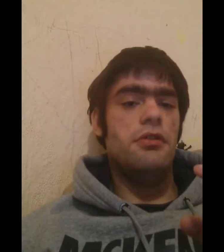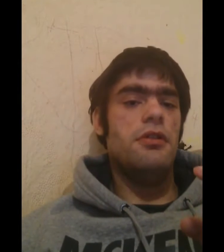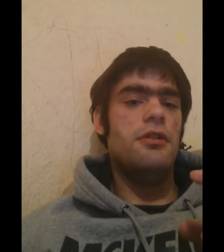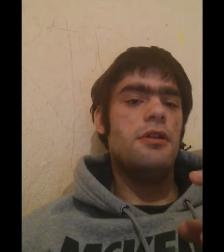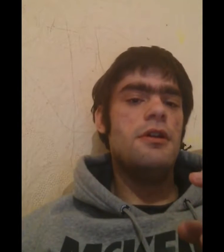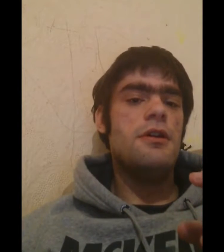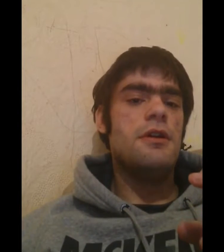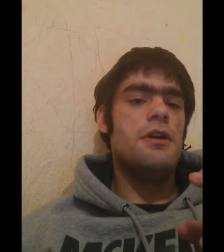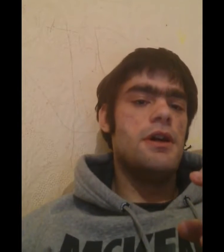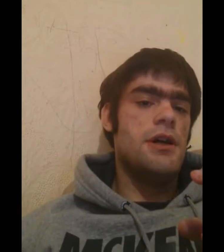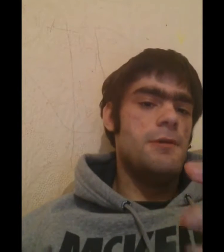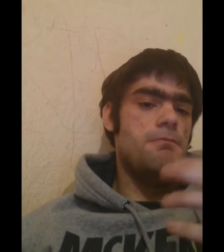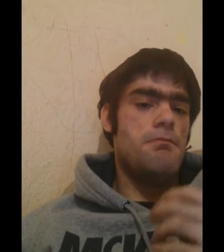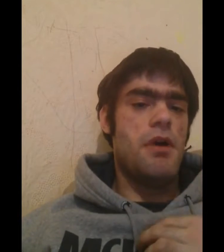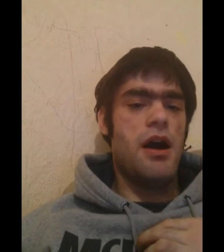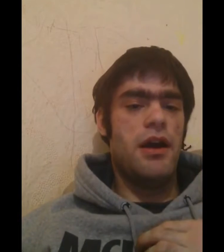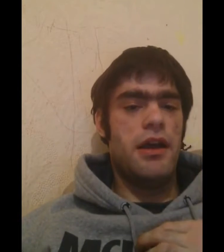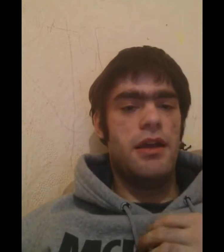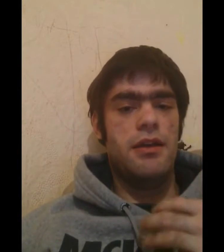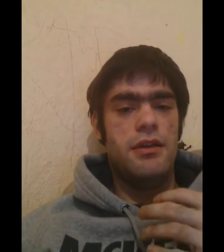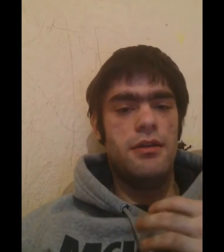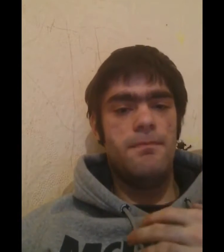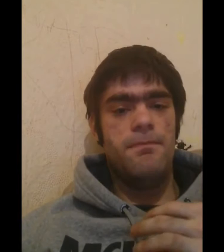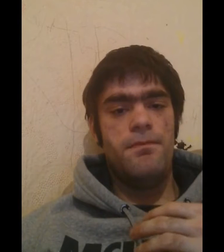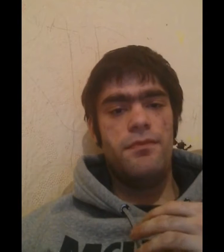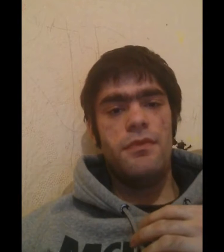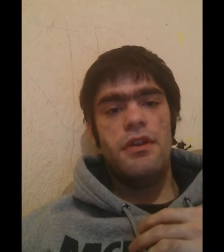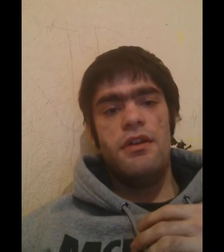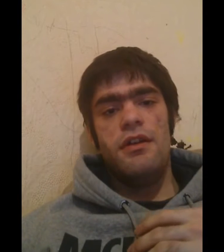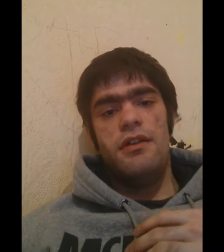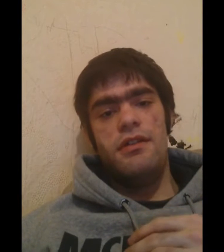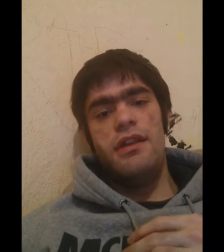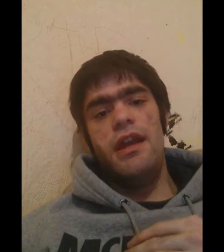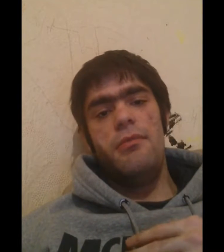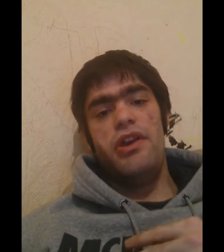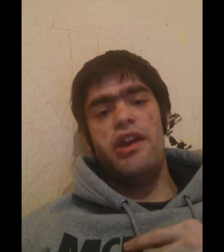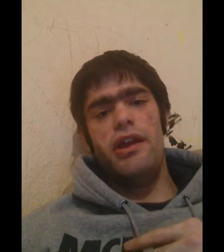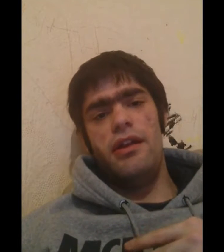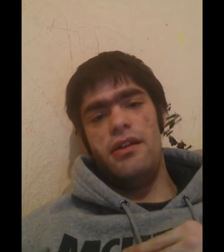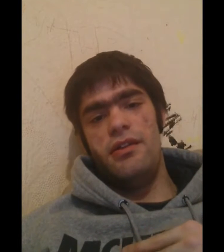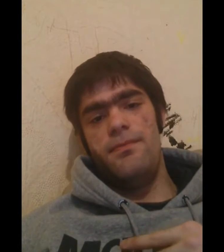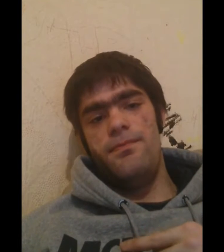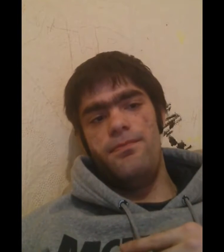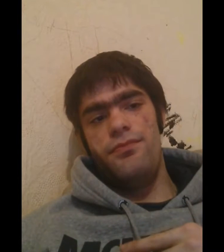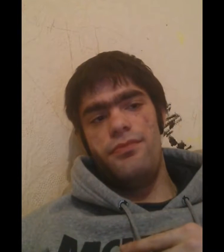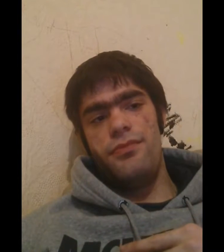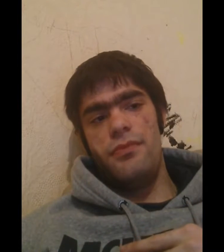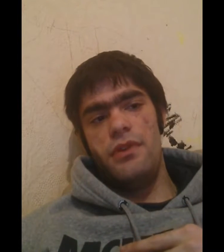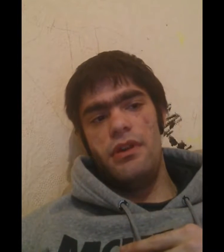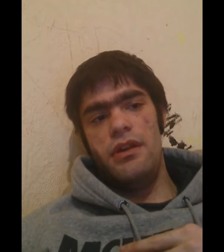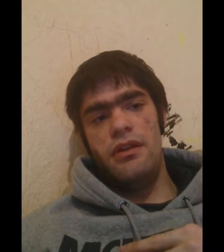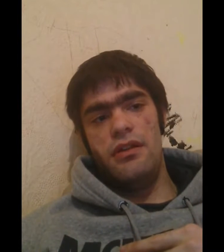my name in in